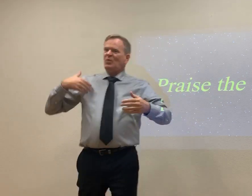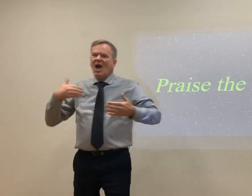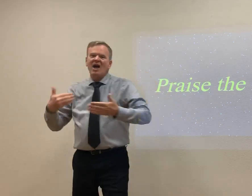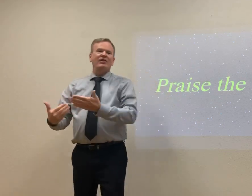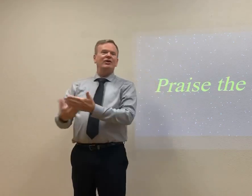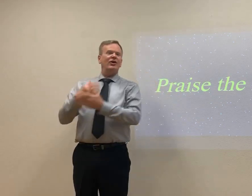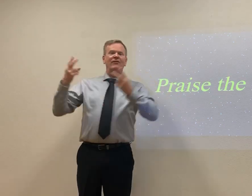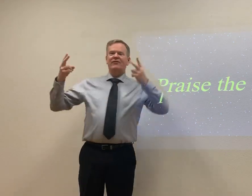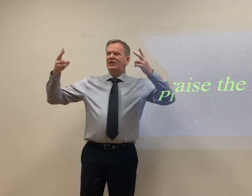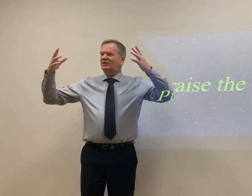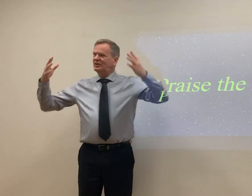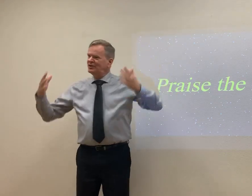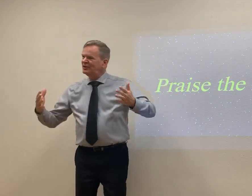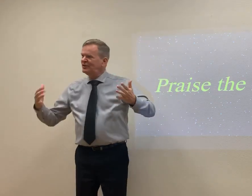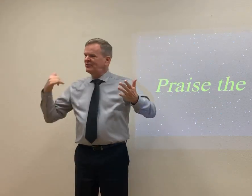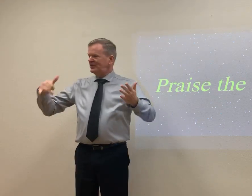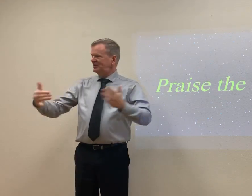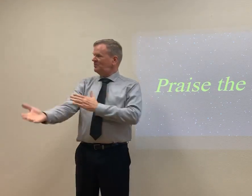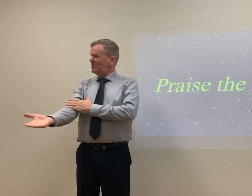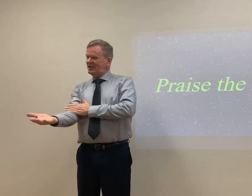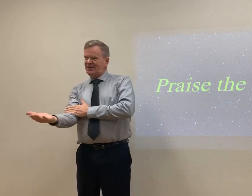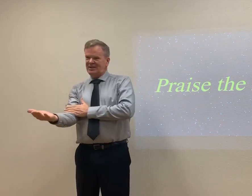Now we have a new visitor this morning.